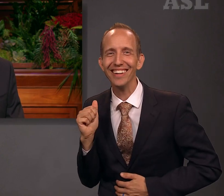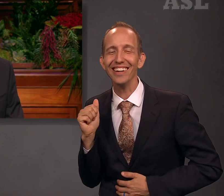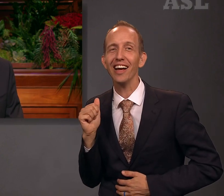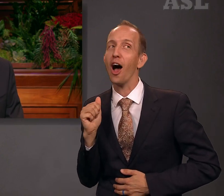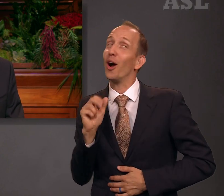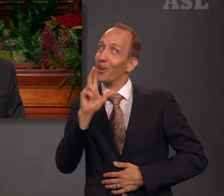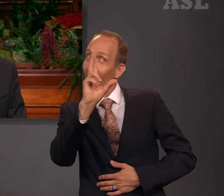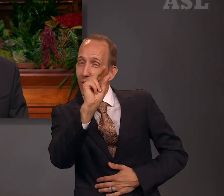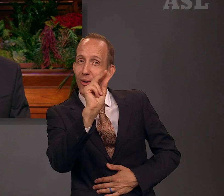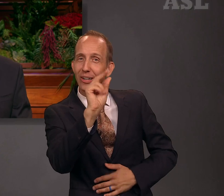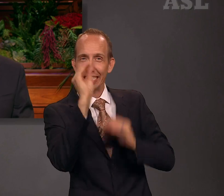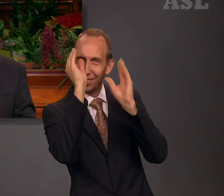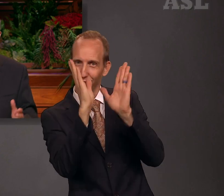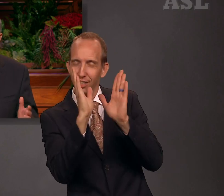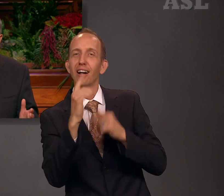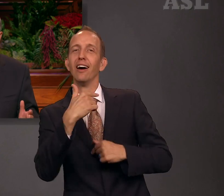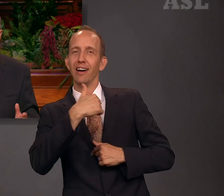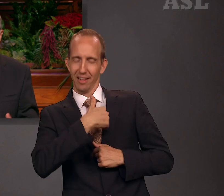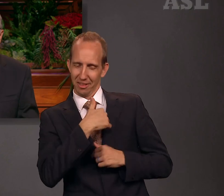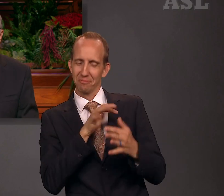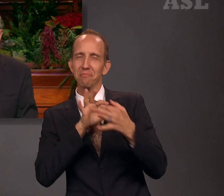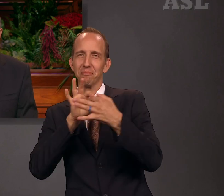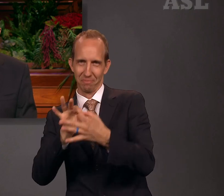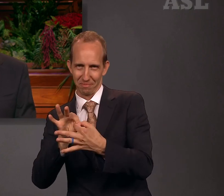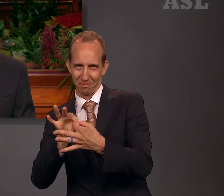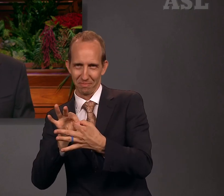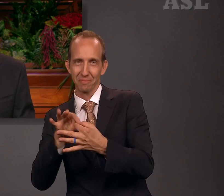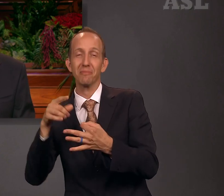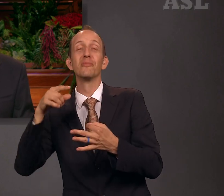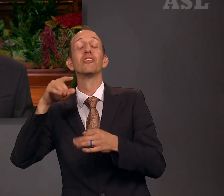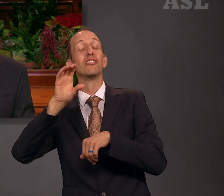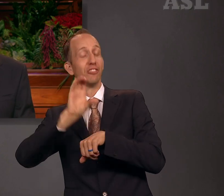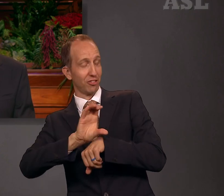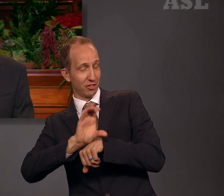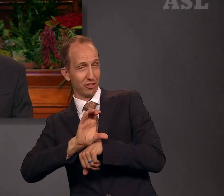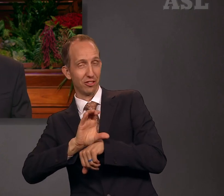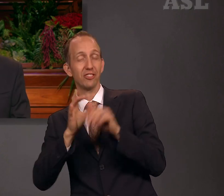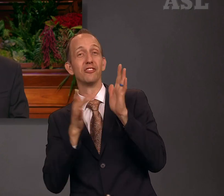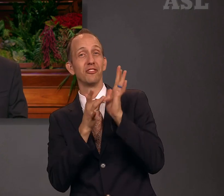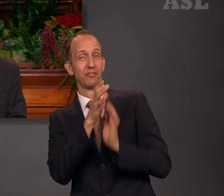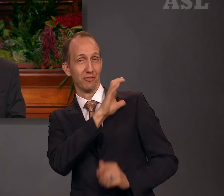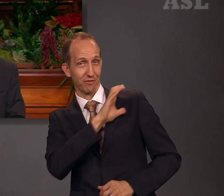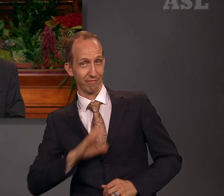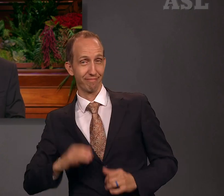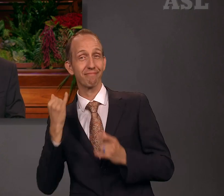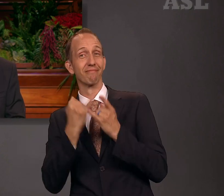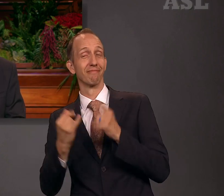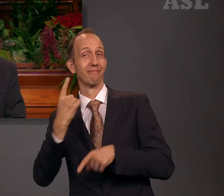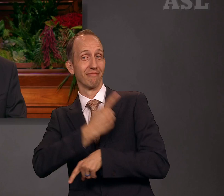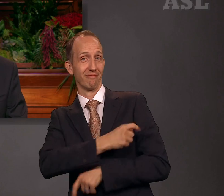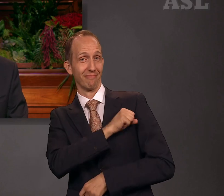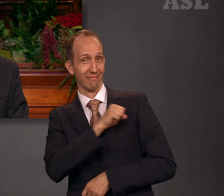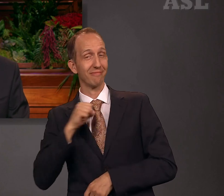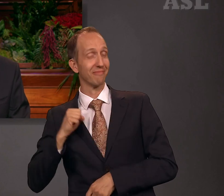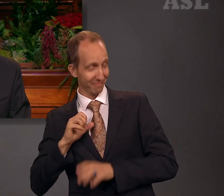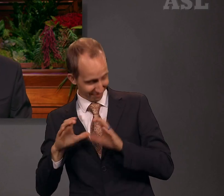insisted, No, teacher. I am a member of the Church of Jesus Christ of Latter-day Saints.